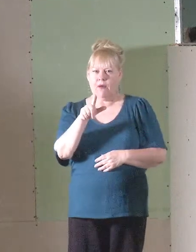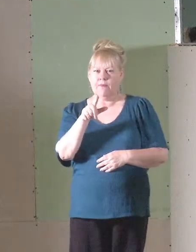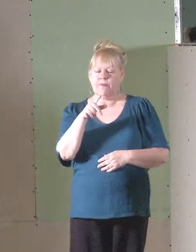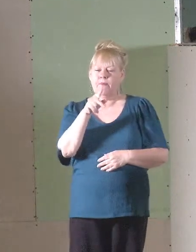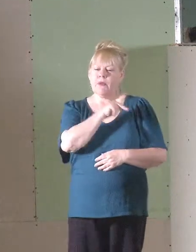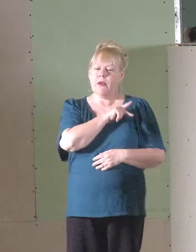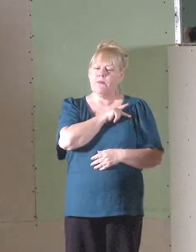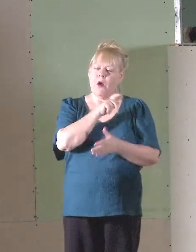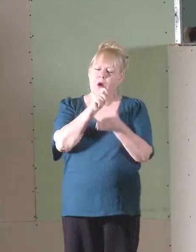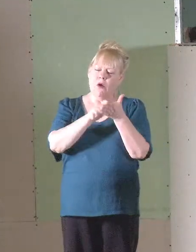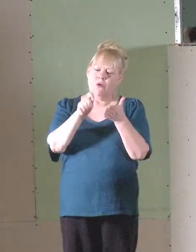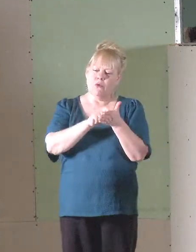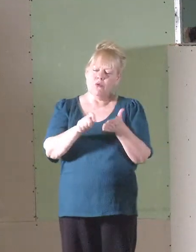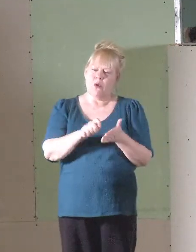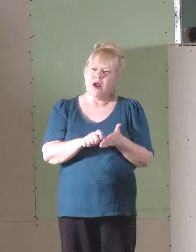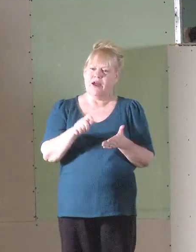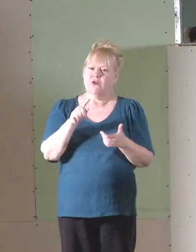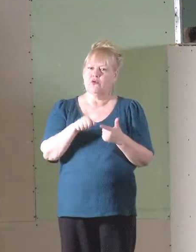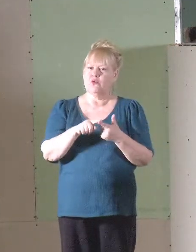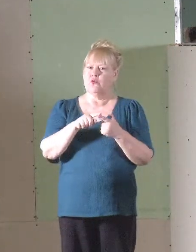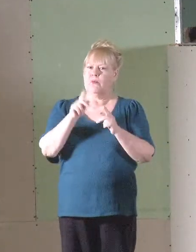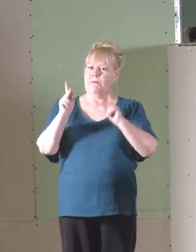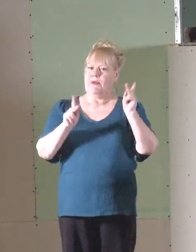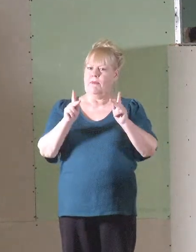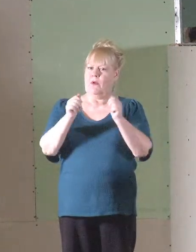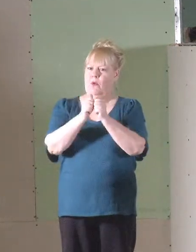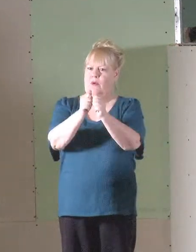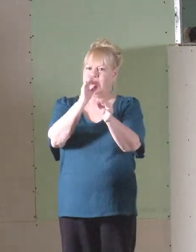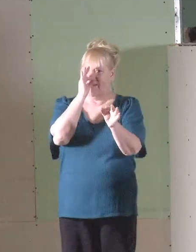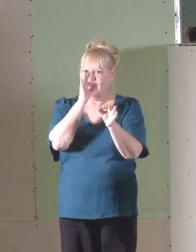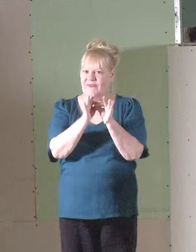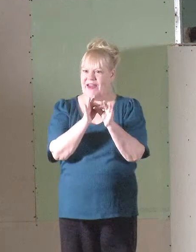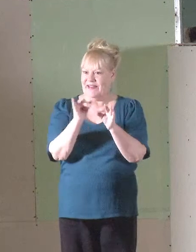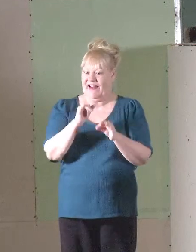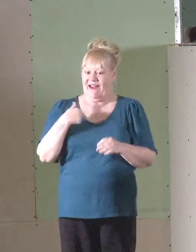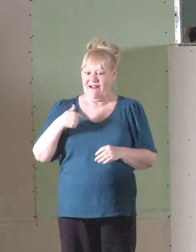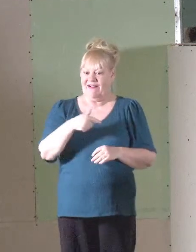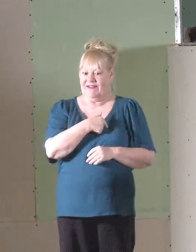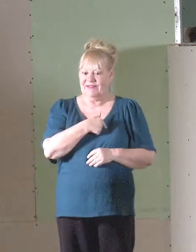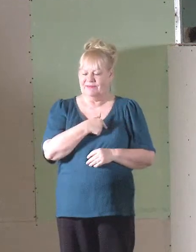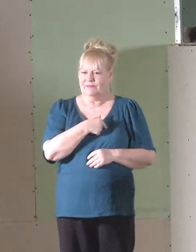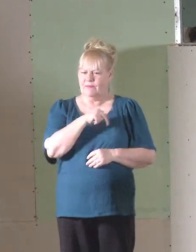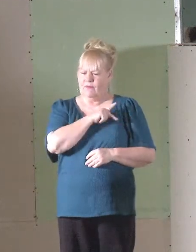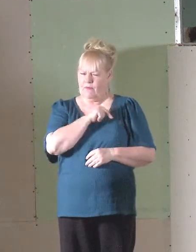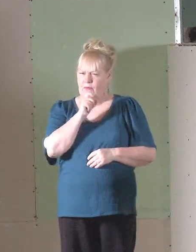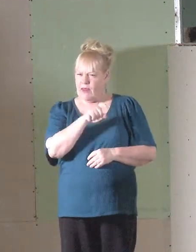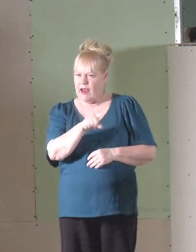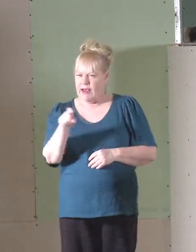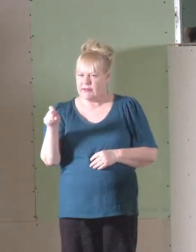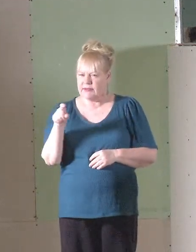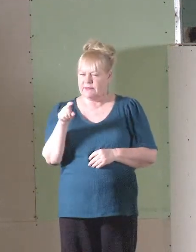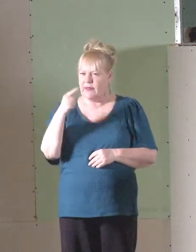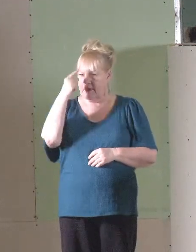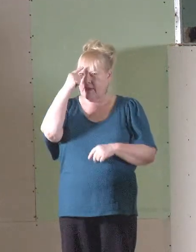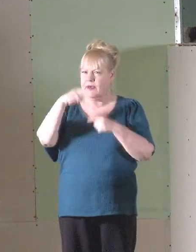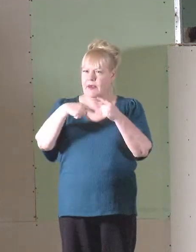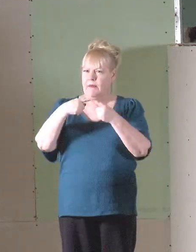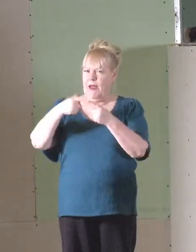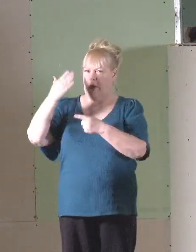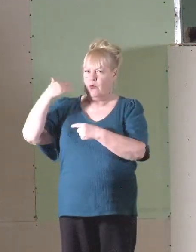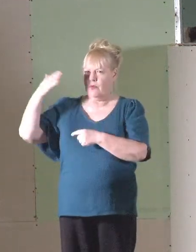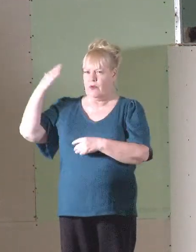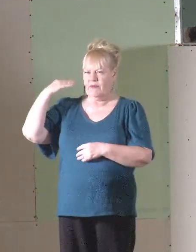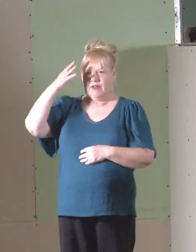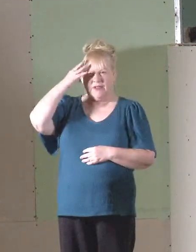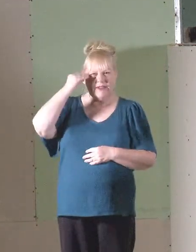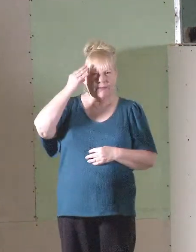Paul writes to faith communities just like us. And he asks them to think about their previous experiences